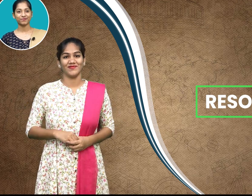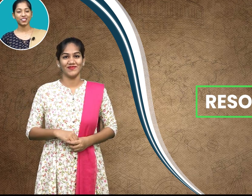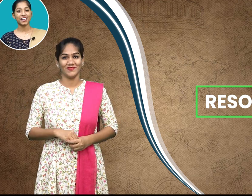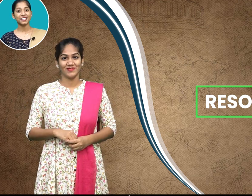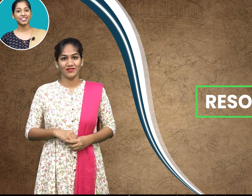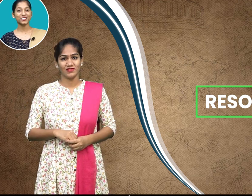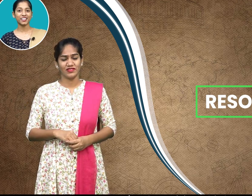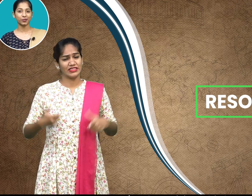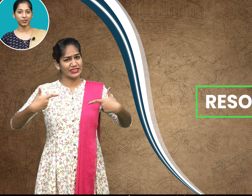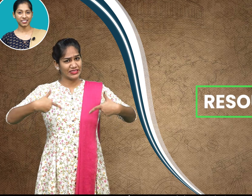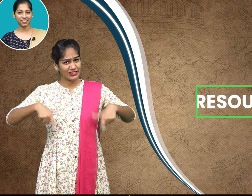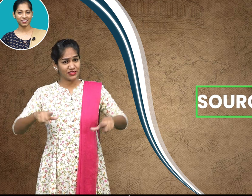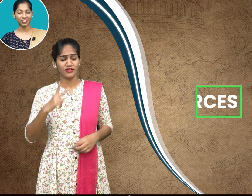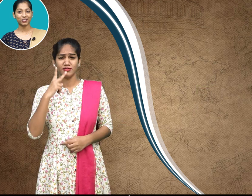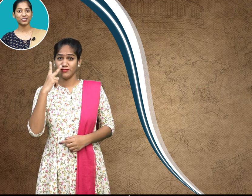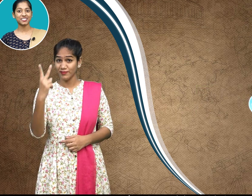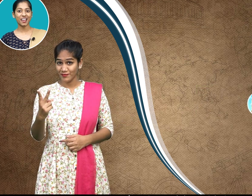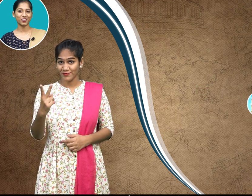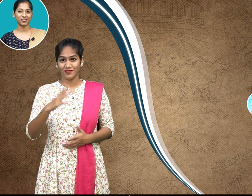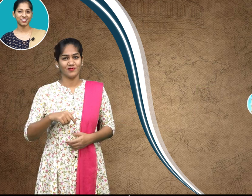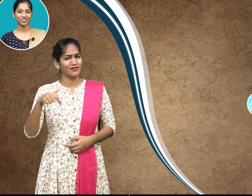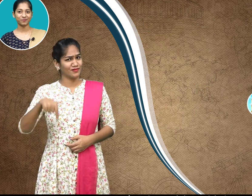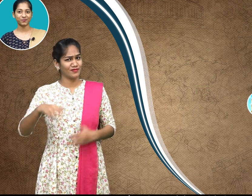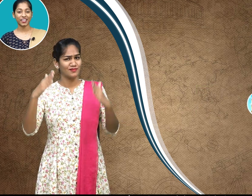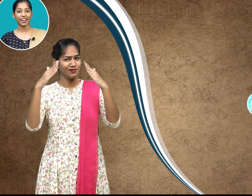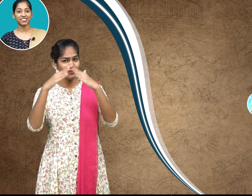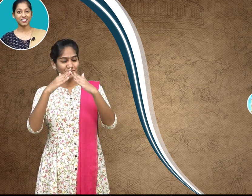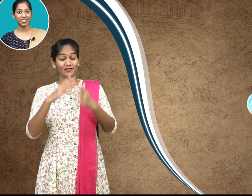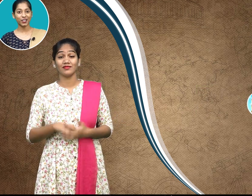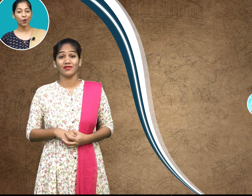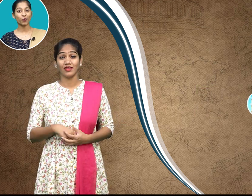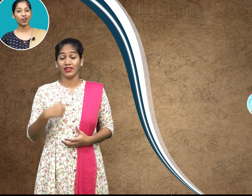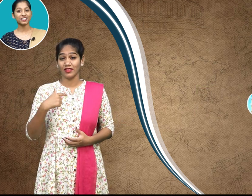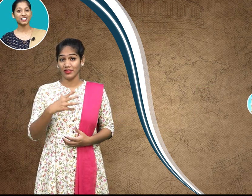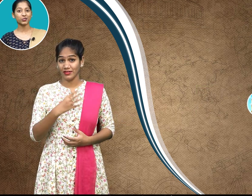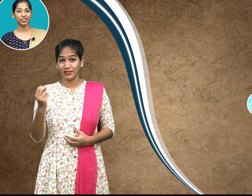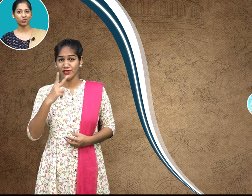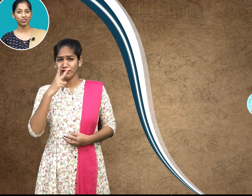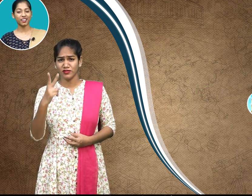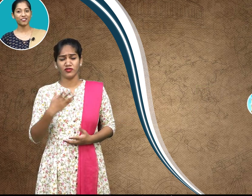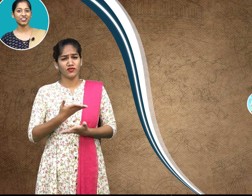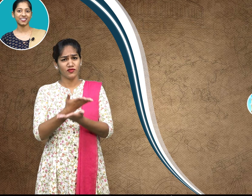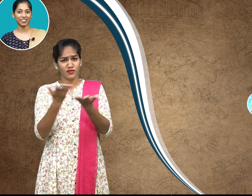let's take a visit to this house and see what things we use every day